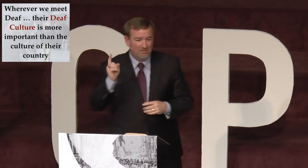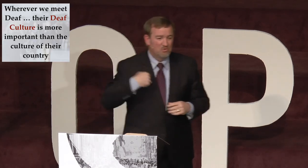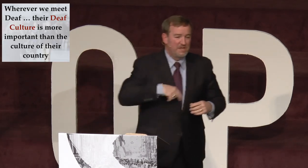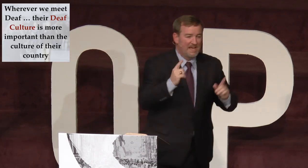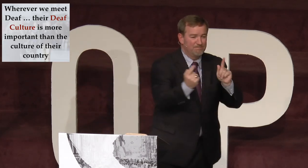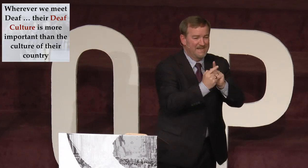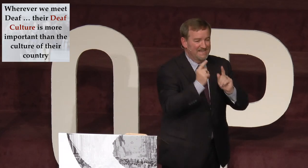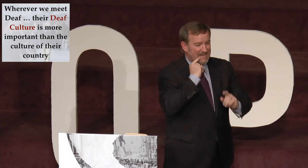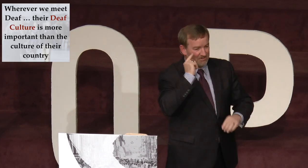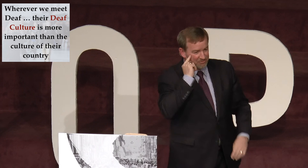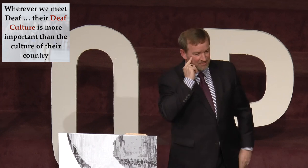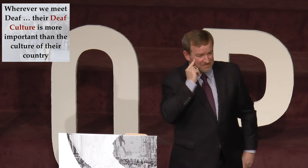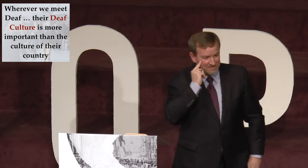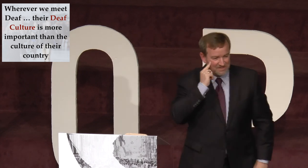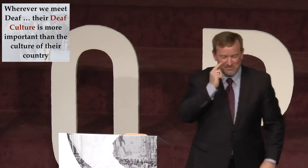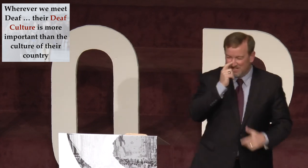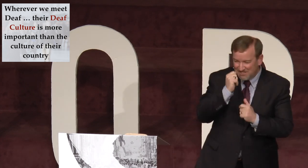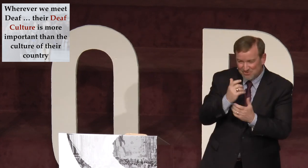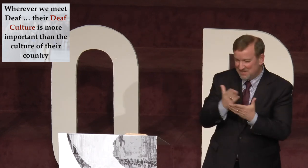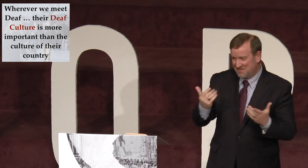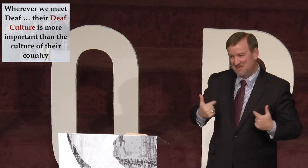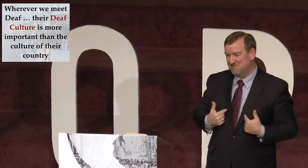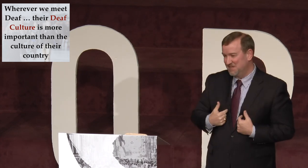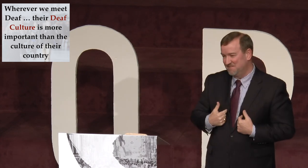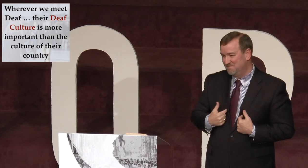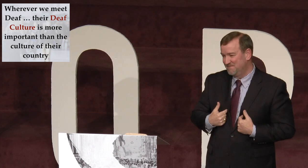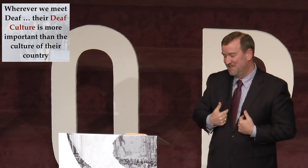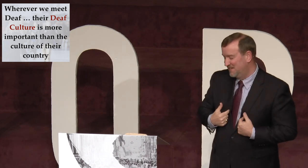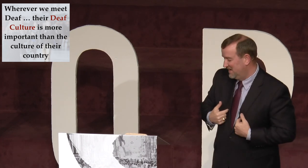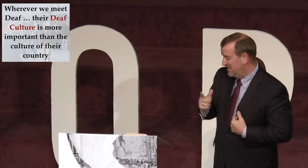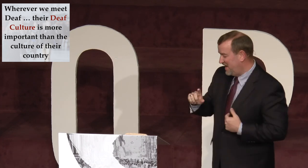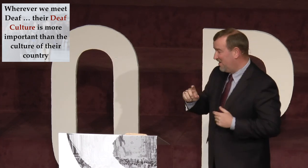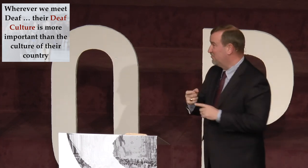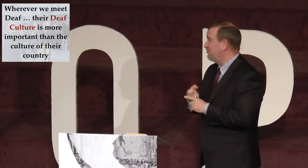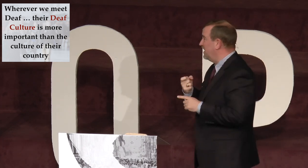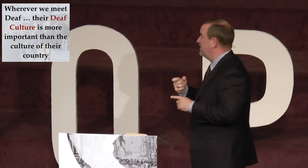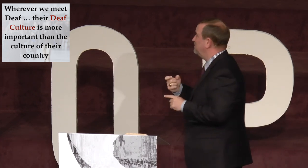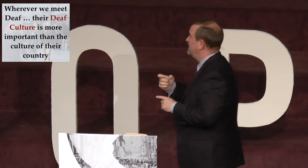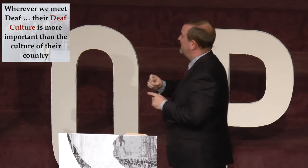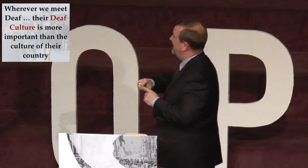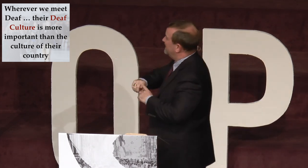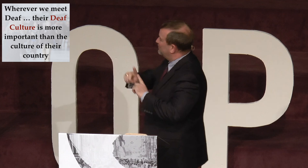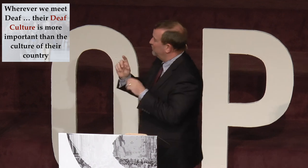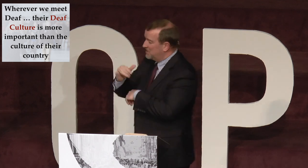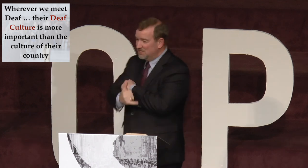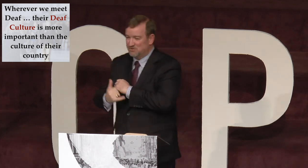we have met deaf, there's an interesting thing to me. They are from a different country,